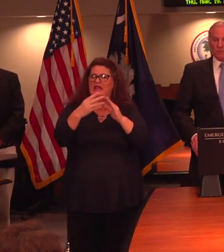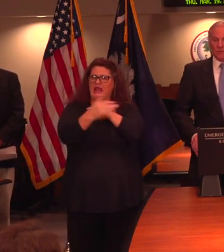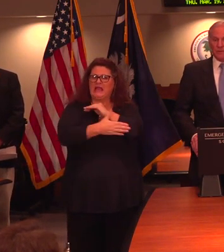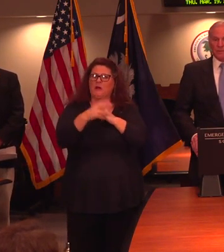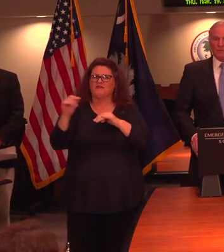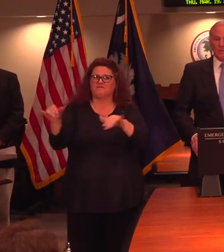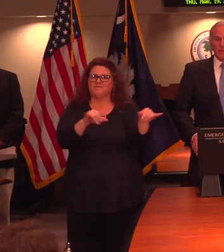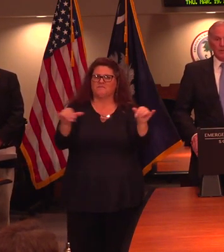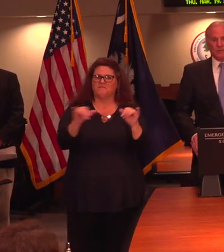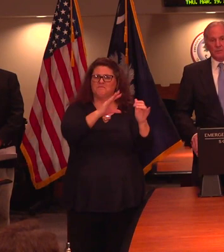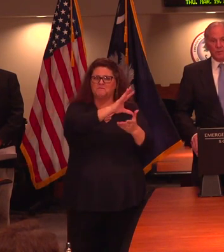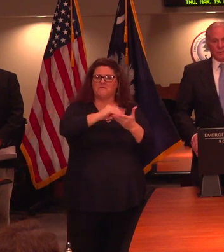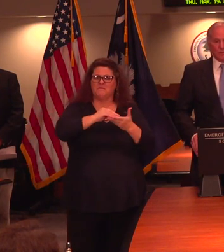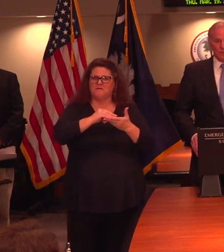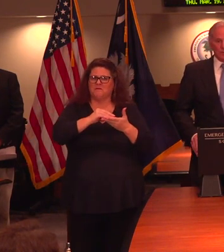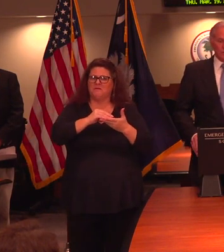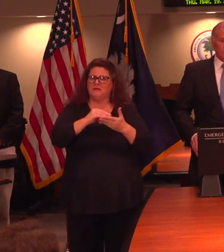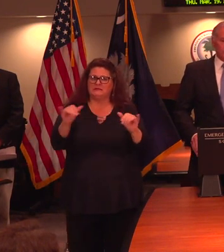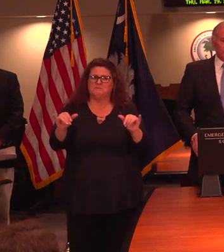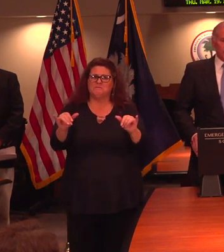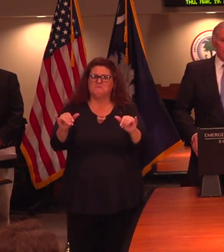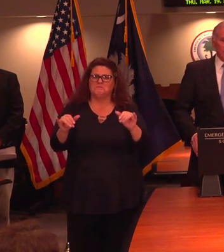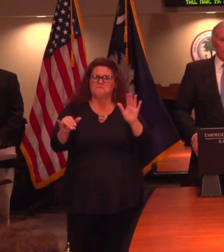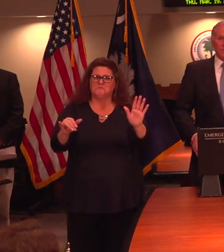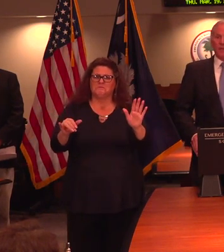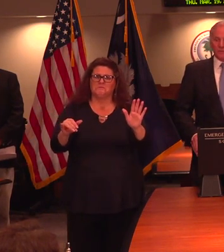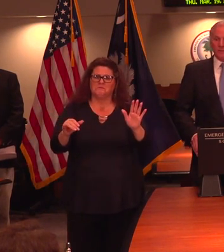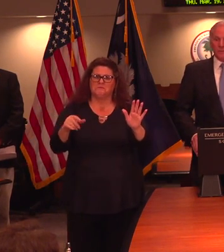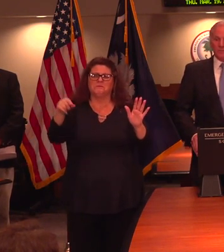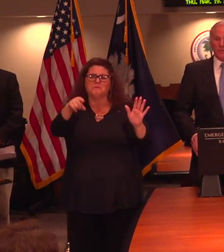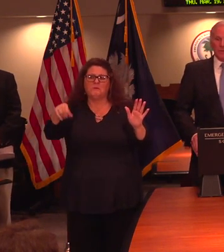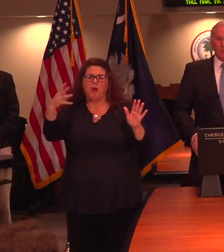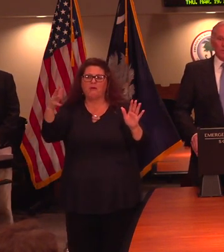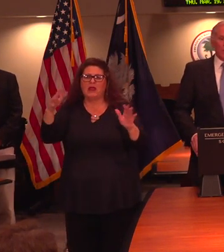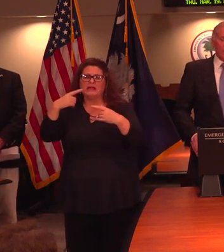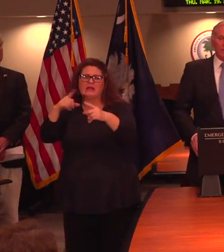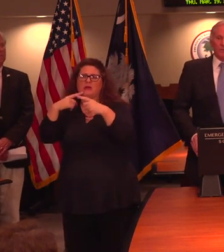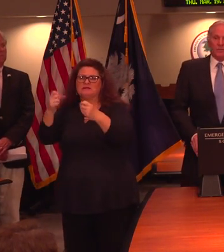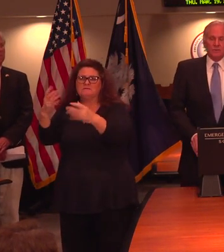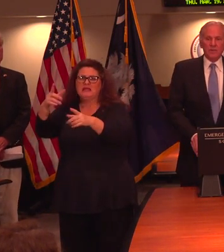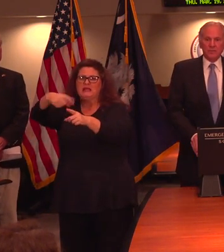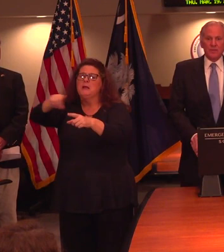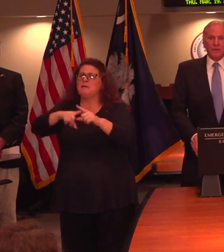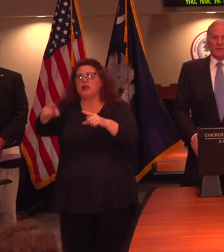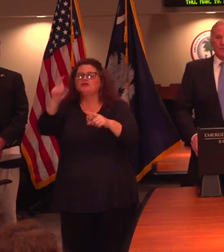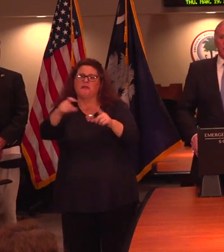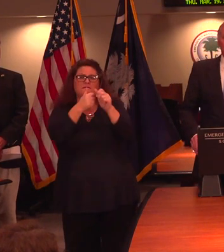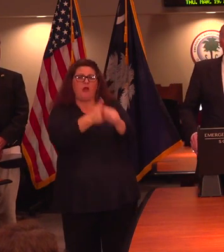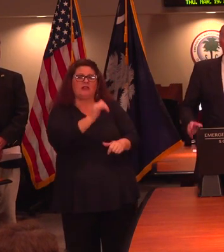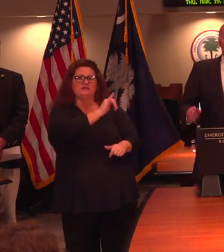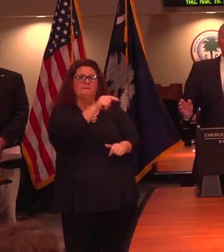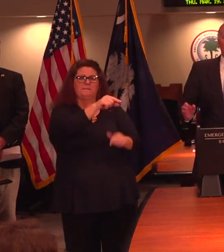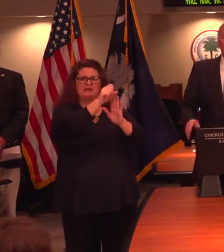thing. A lot of them have announced it. But I think they should do the same thing. I